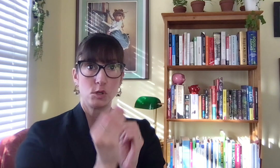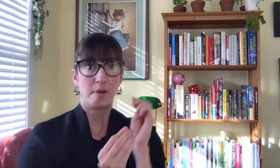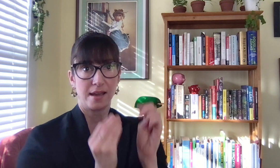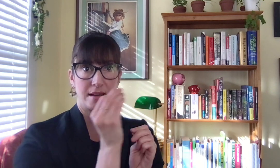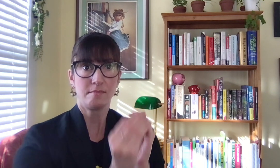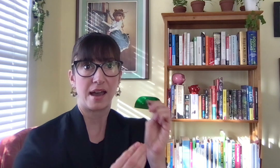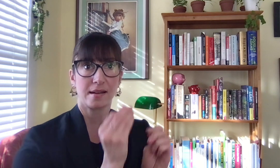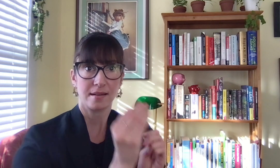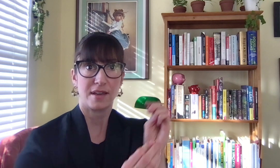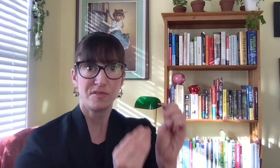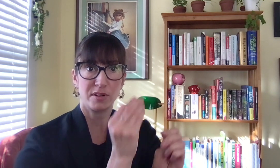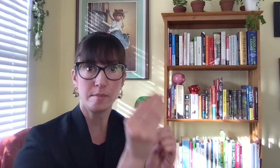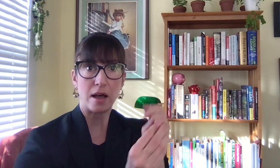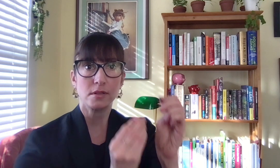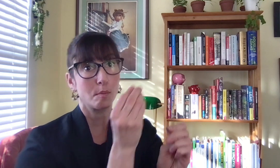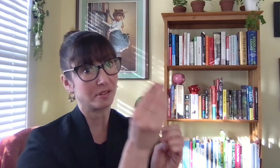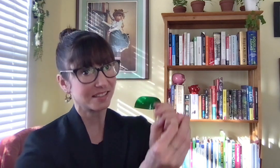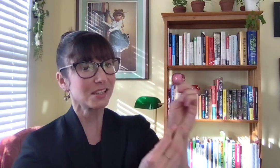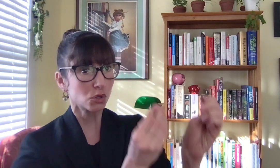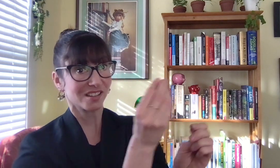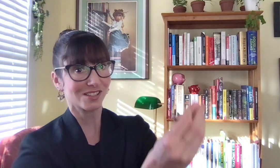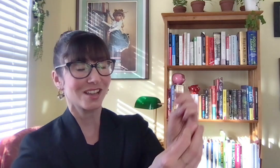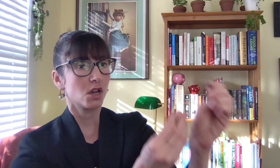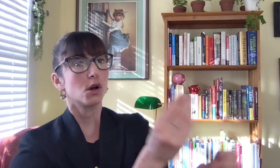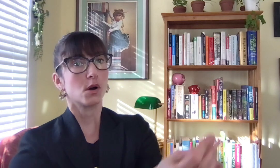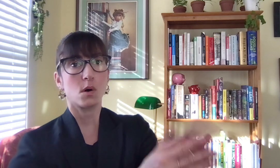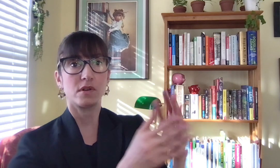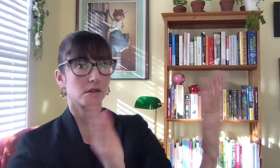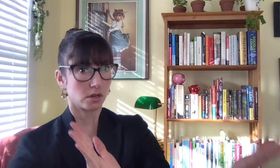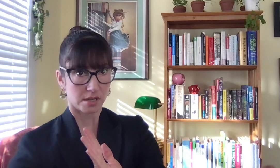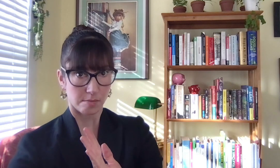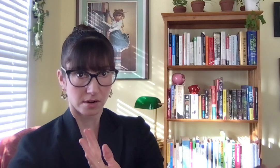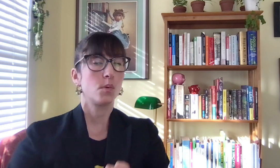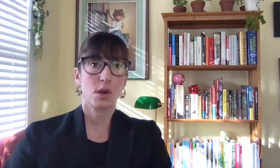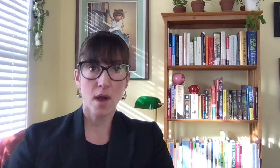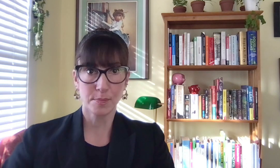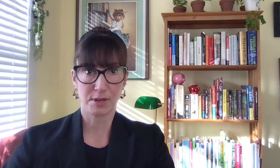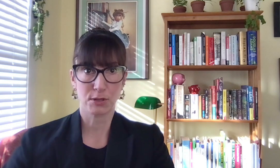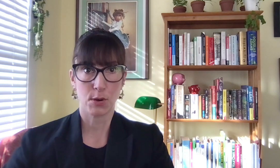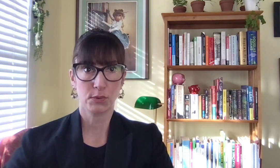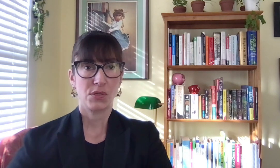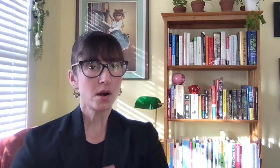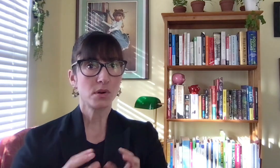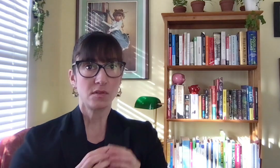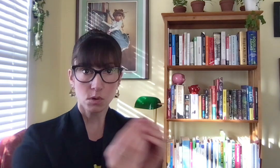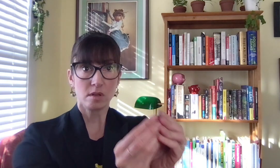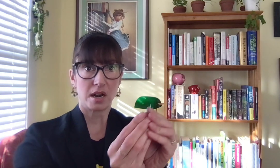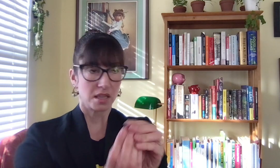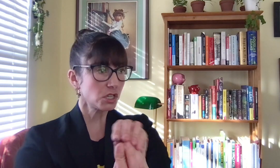pay them back that full amount plus interest over a certain time period. With a credit builder loan, they don't give you the money. They just